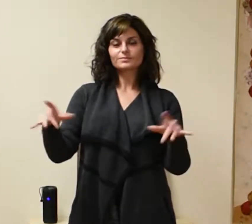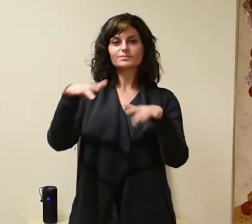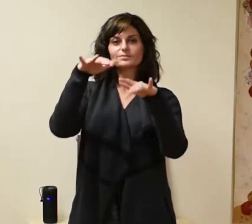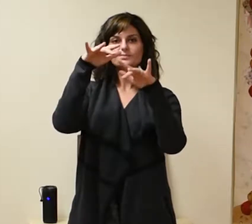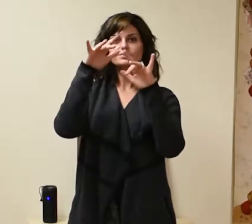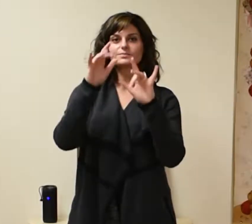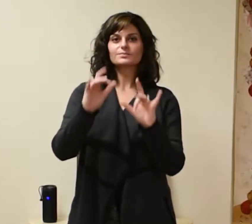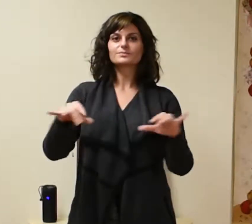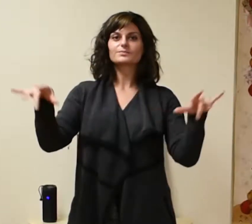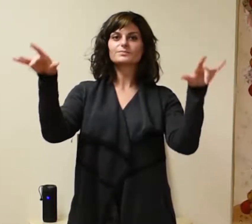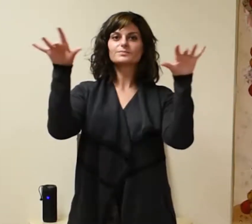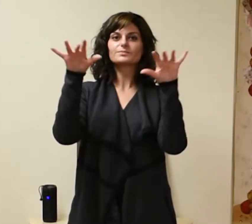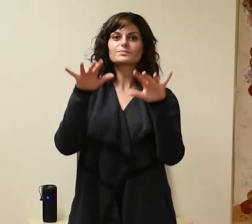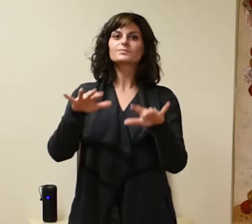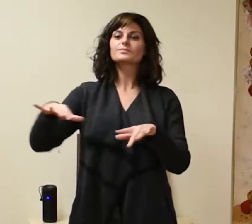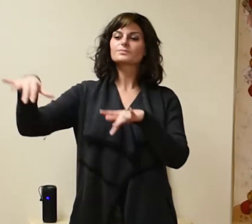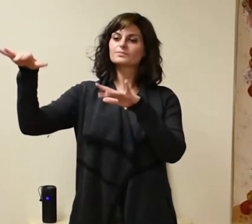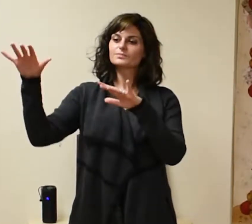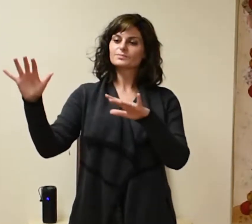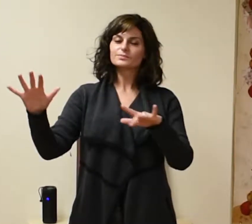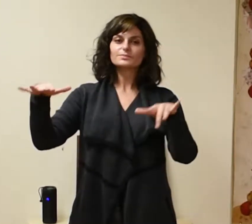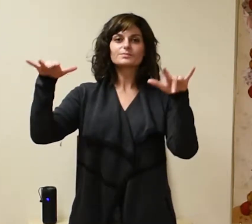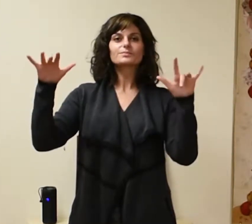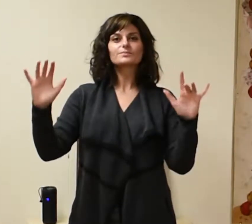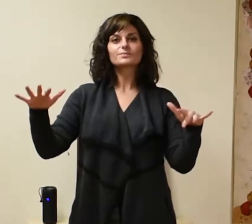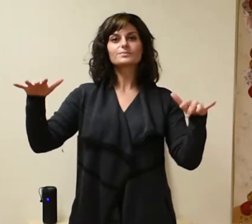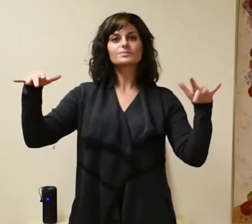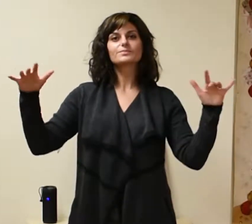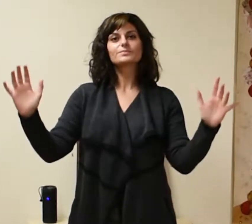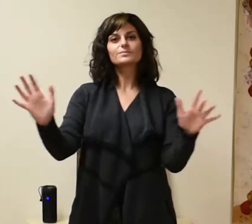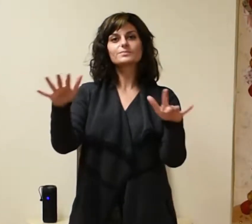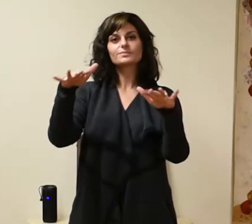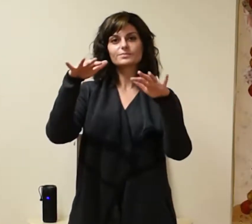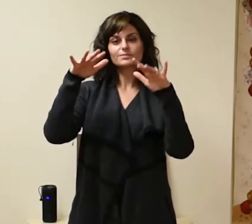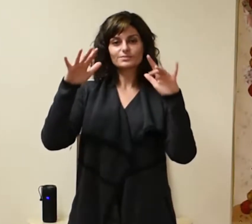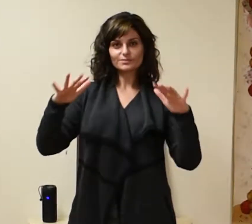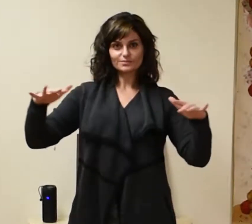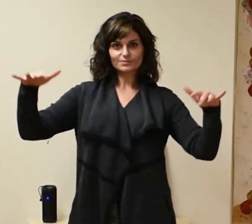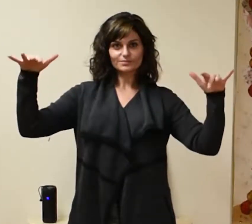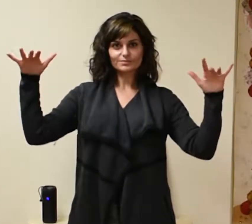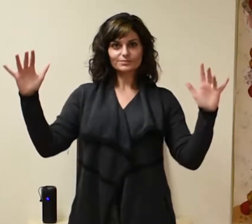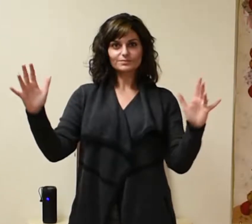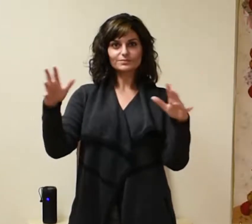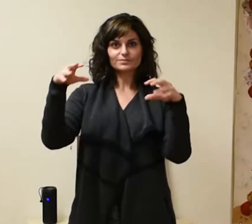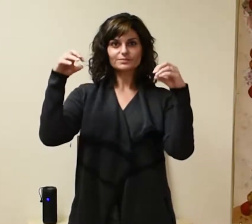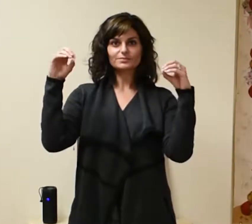are in are